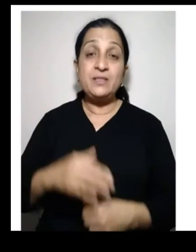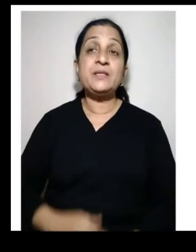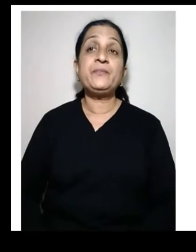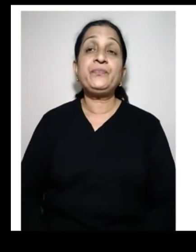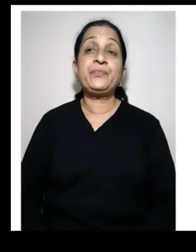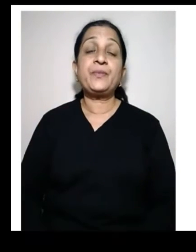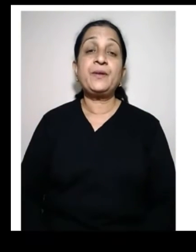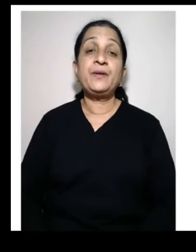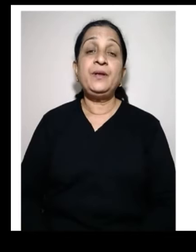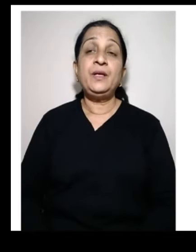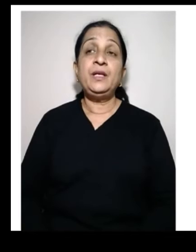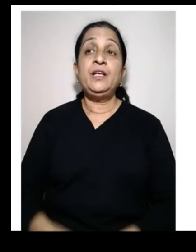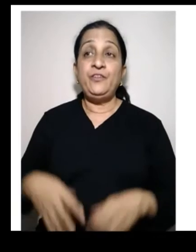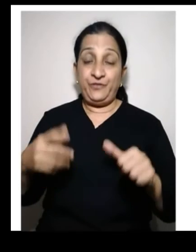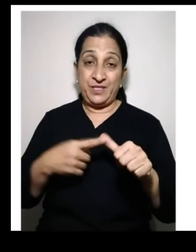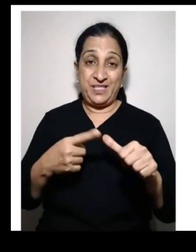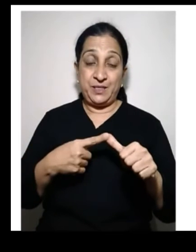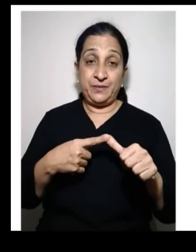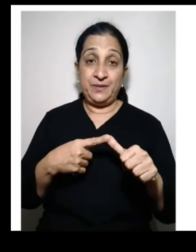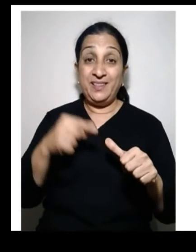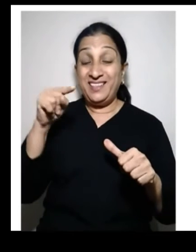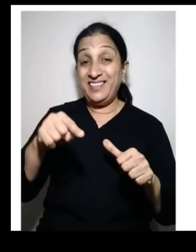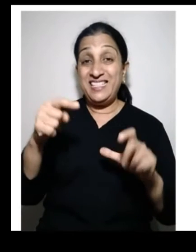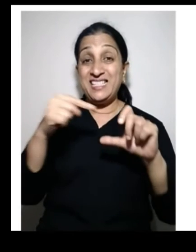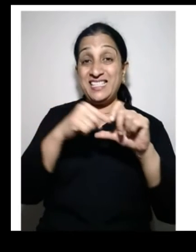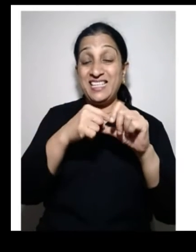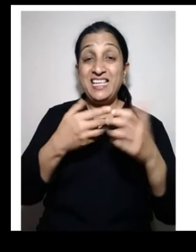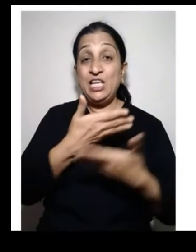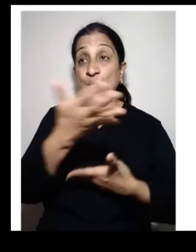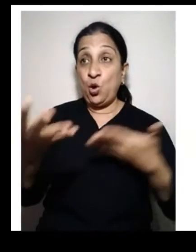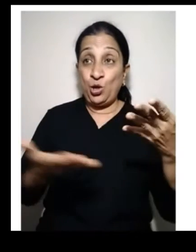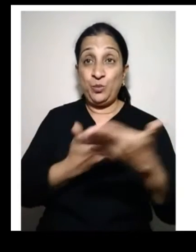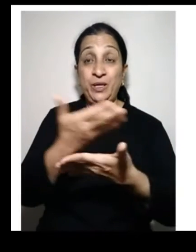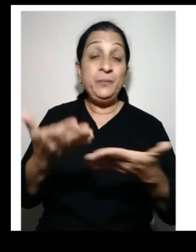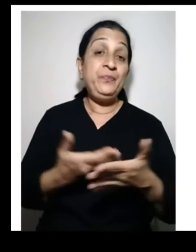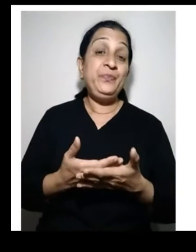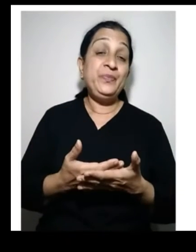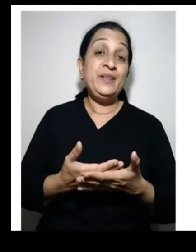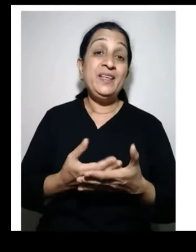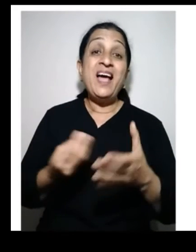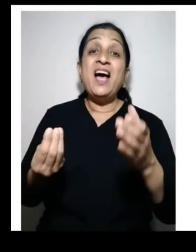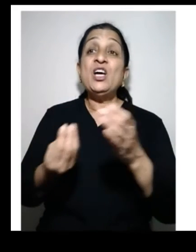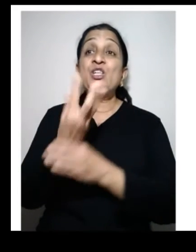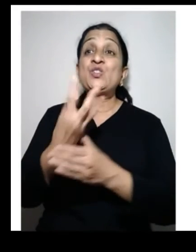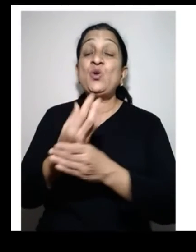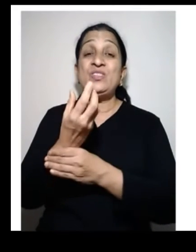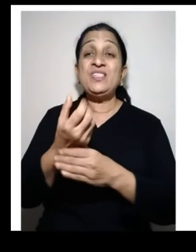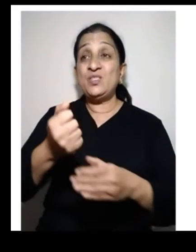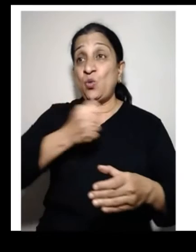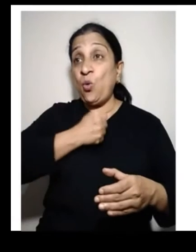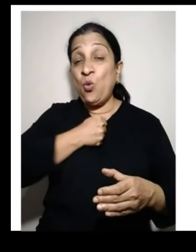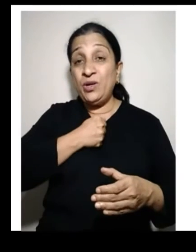4 marks. So, first, this market economy,